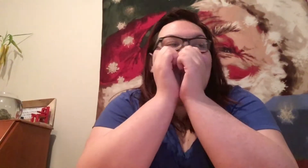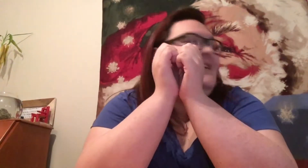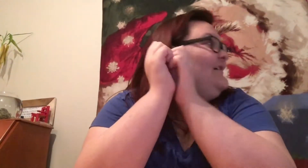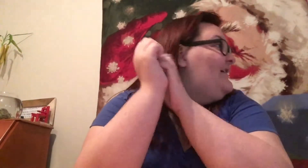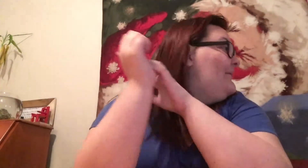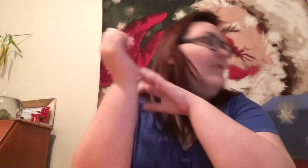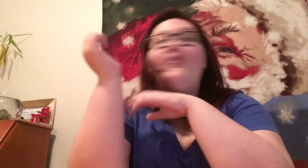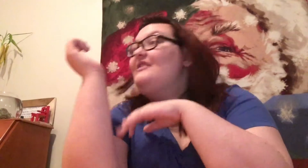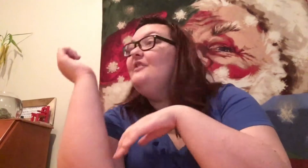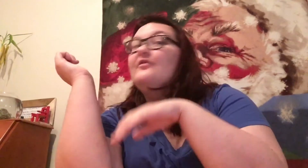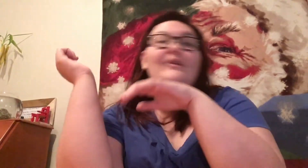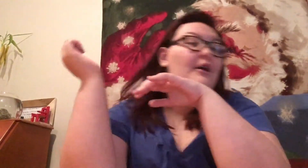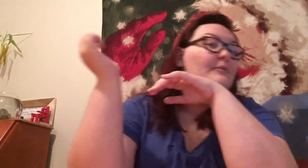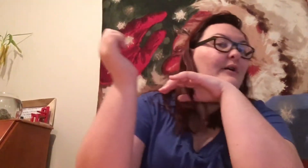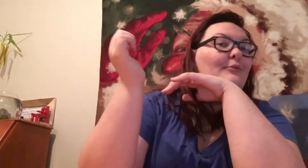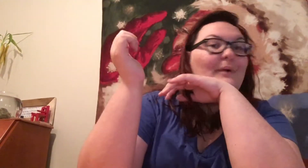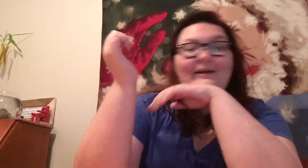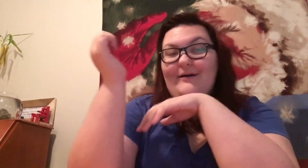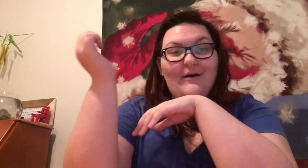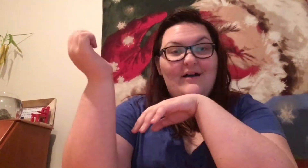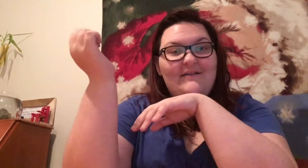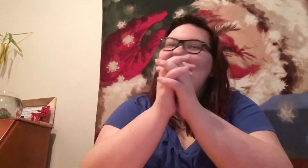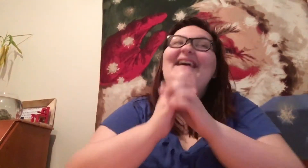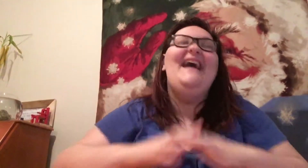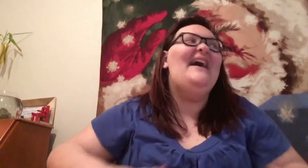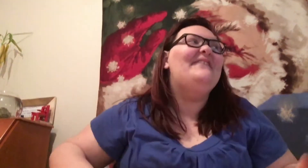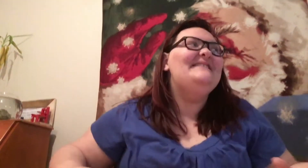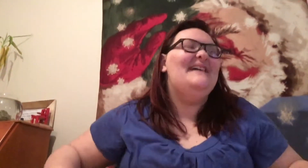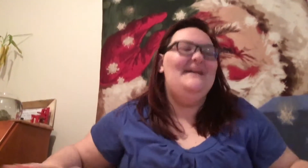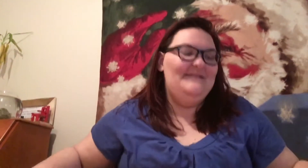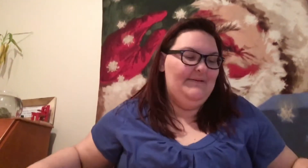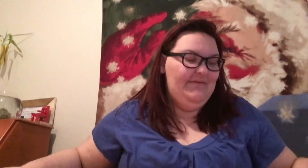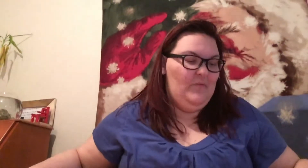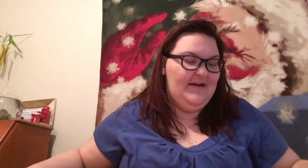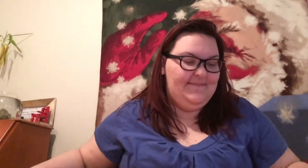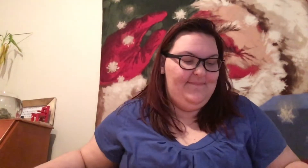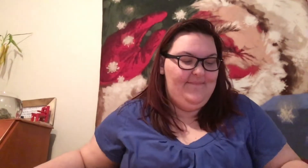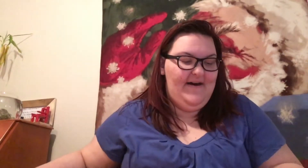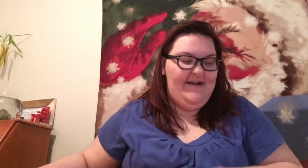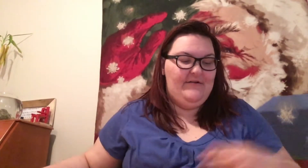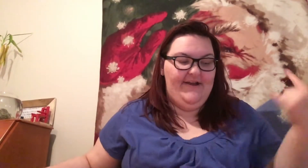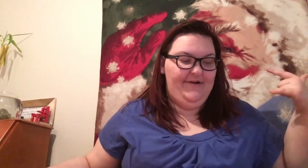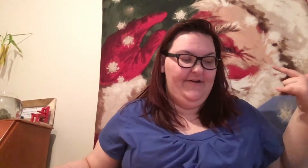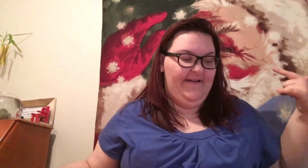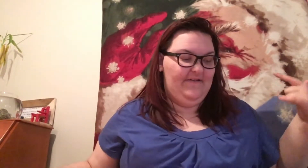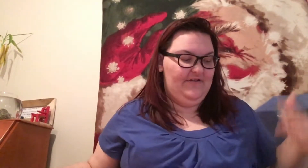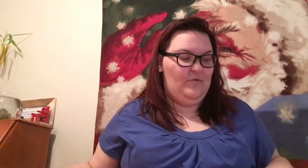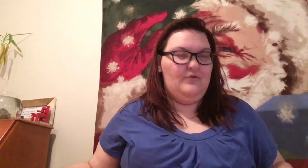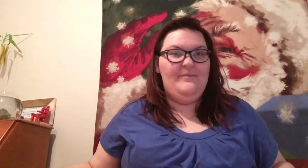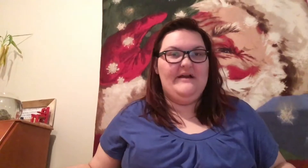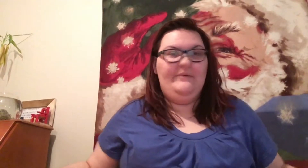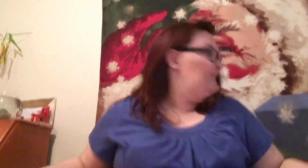there, like, looking around, like, oh, my God. Every time someone walked by or I heard, like, the door open, I would,